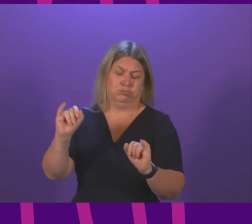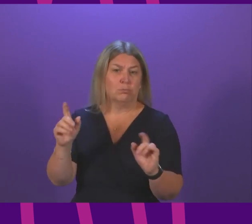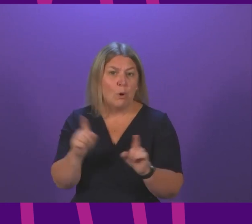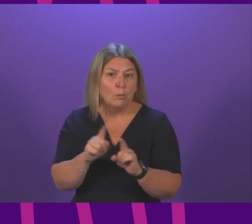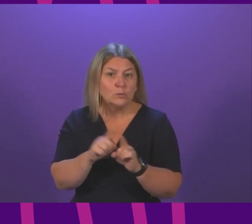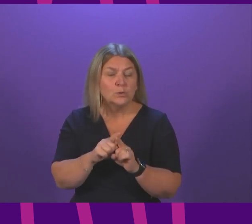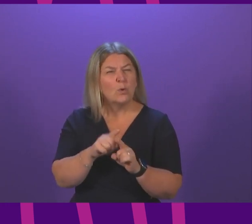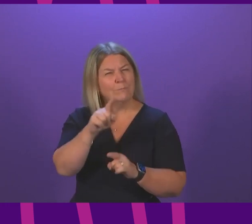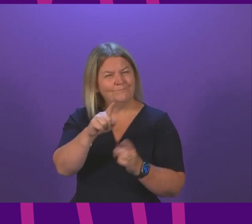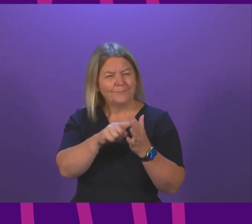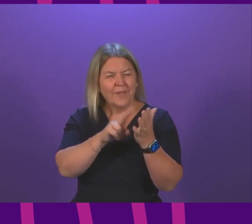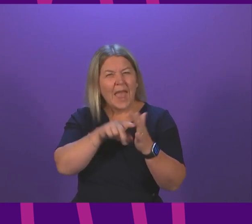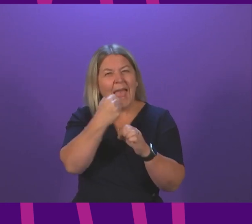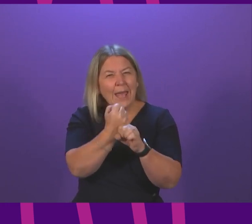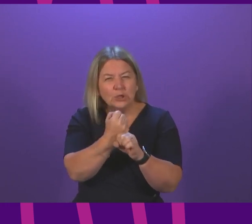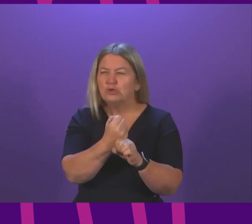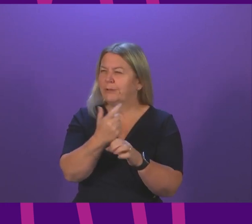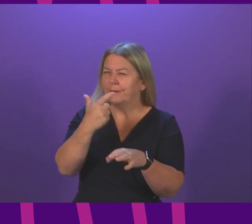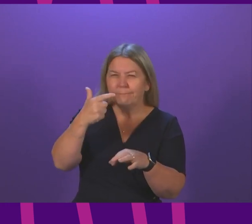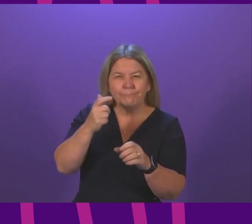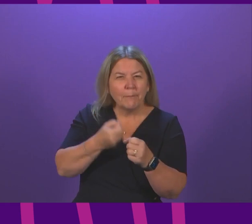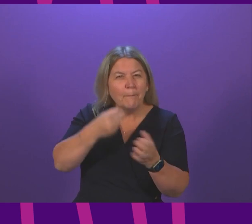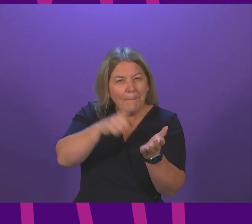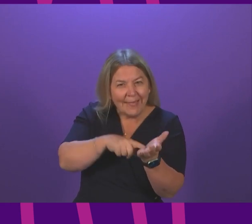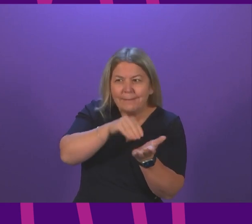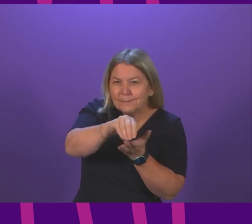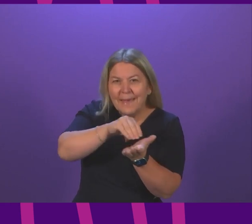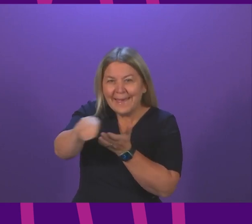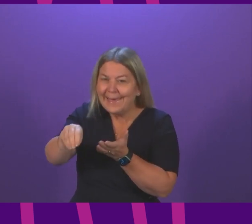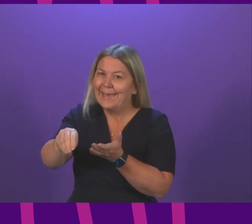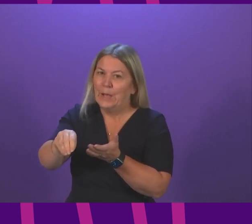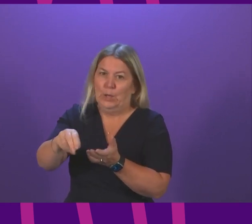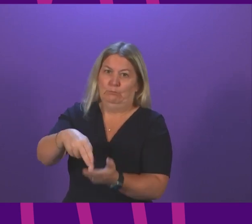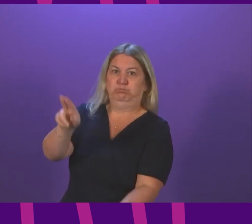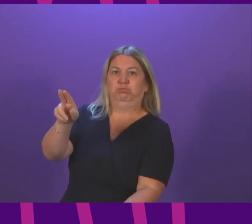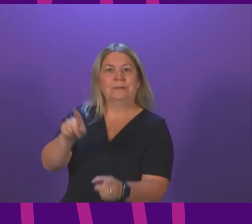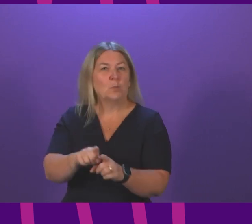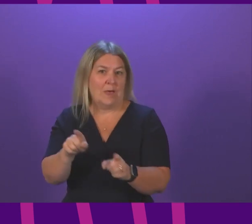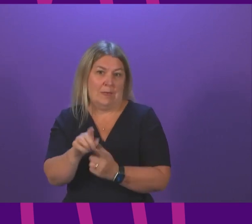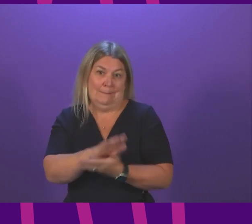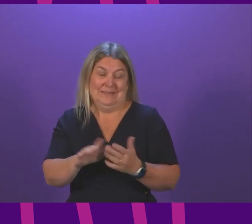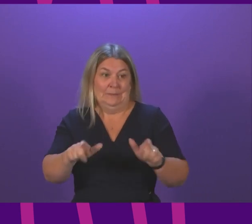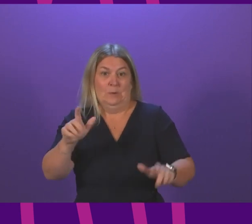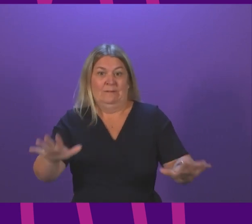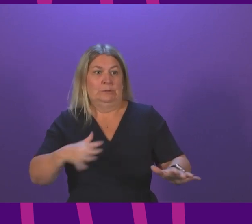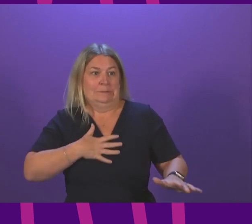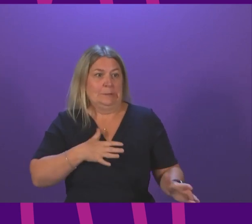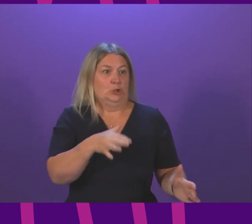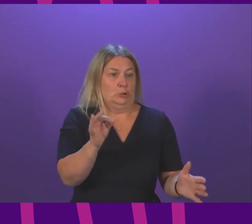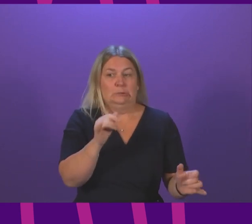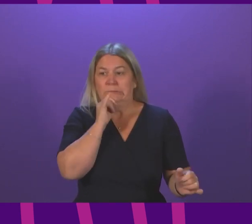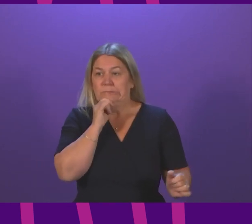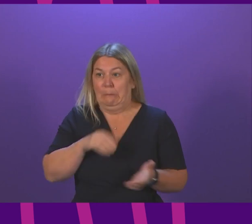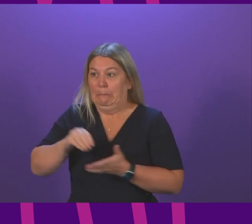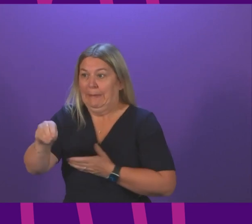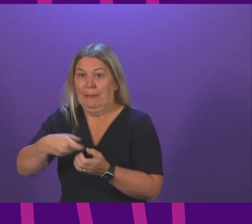meaning that many will face the choice between eating and heating this winter. Even before this cost of living crisis, this was an unacceptable